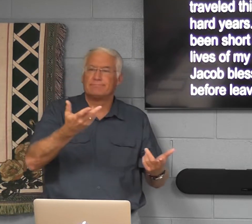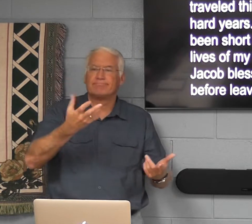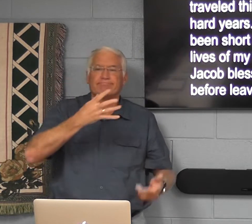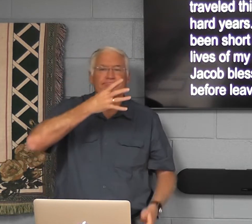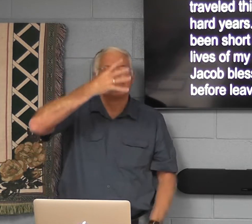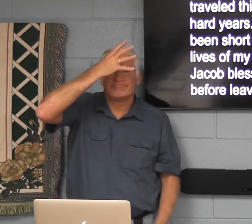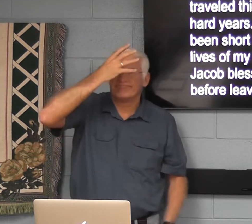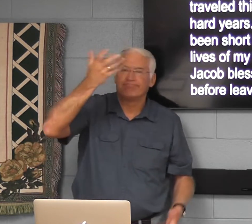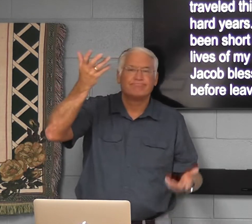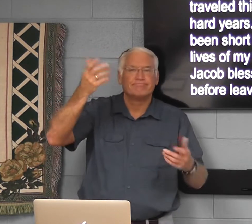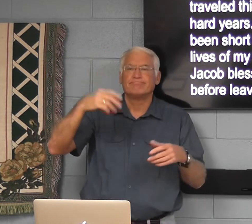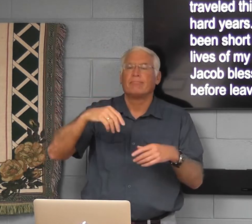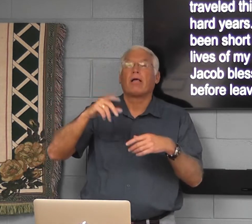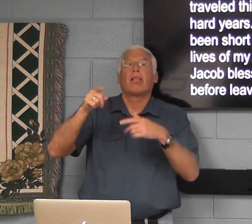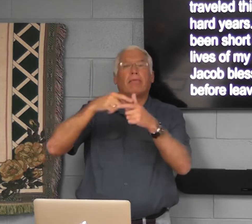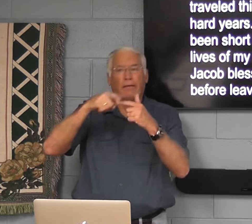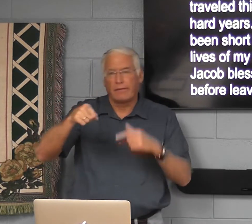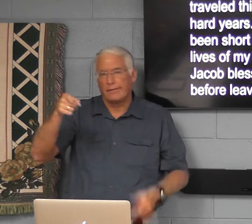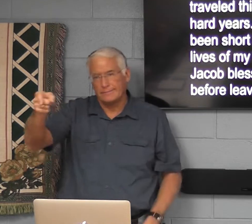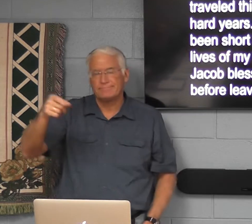and he didn't see his parents.